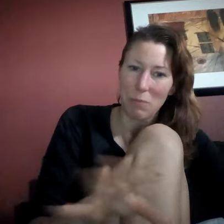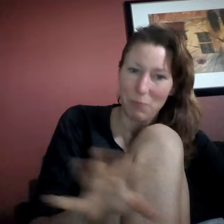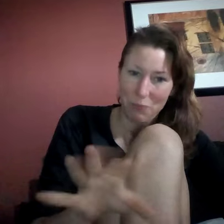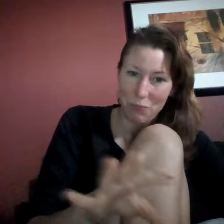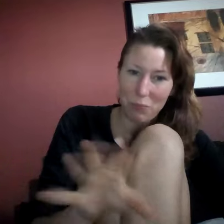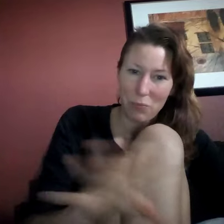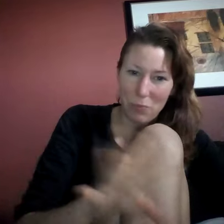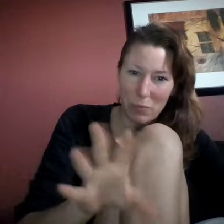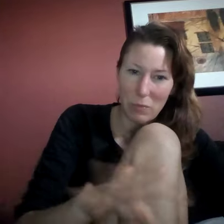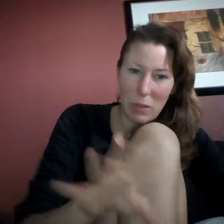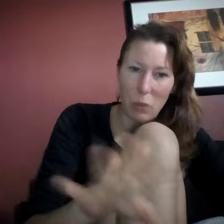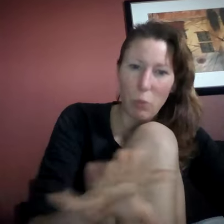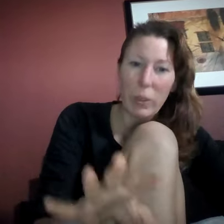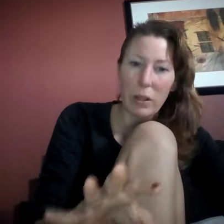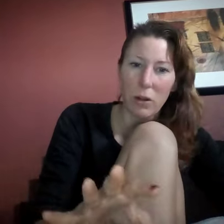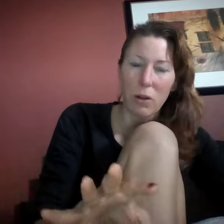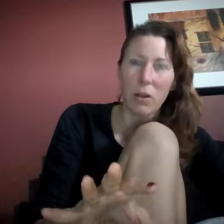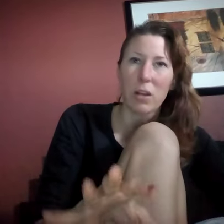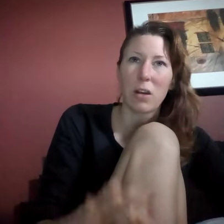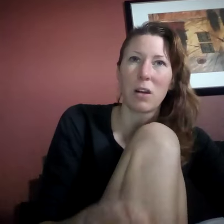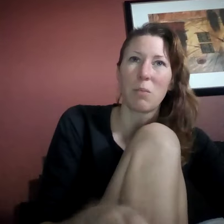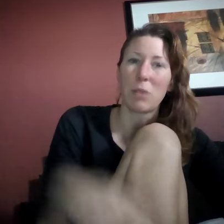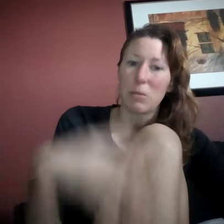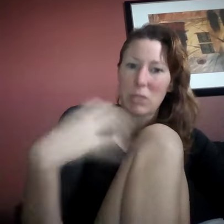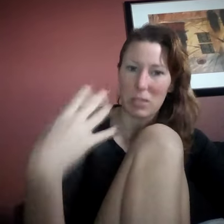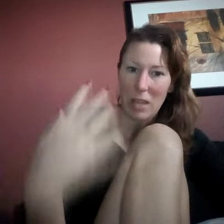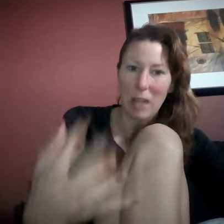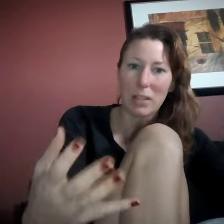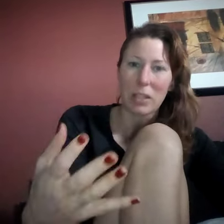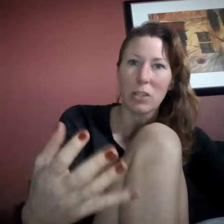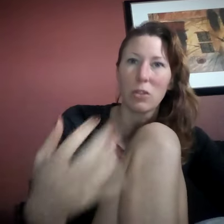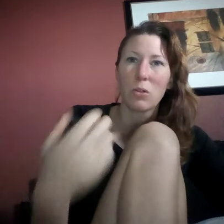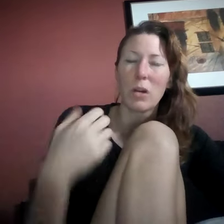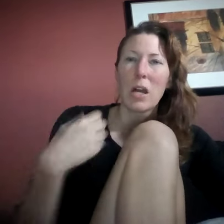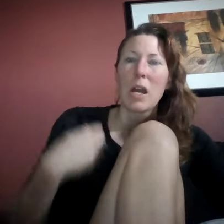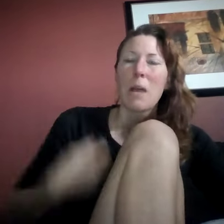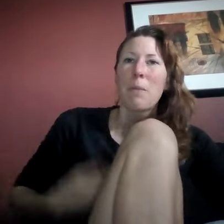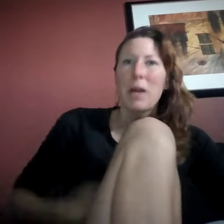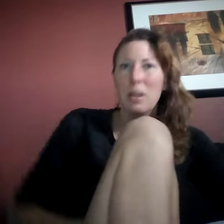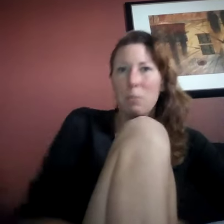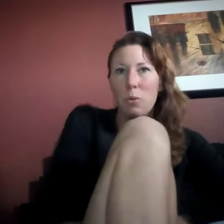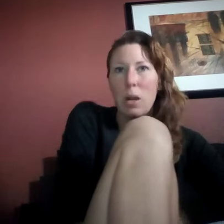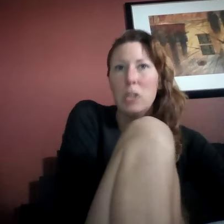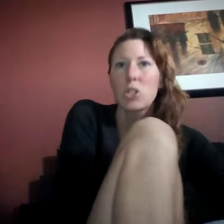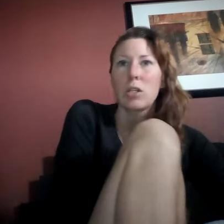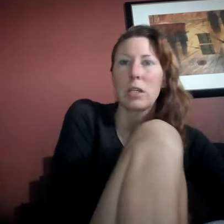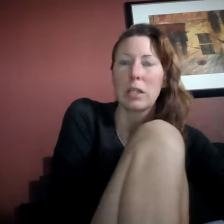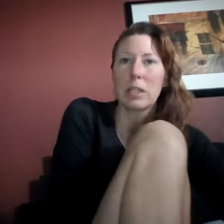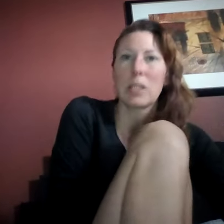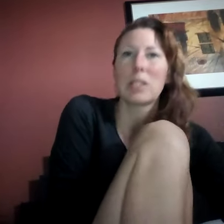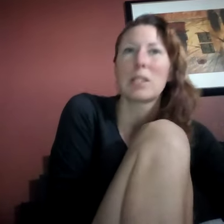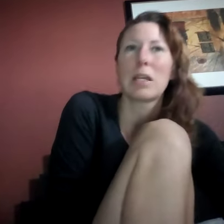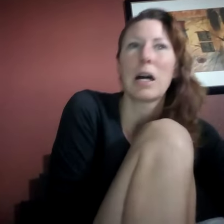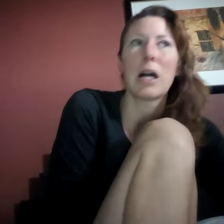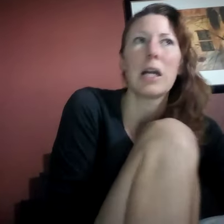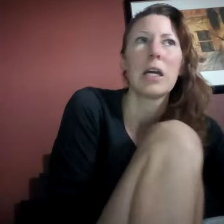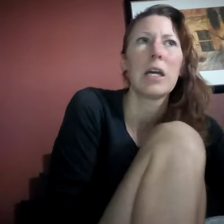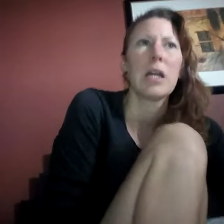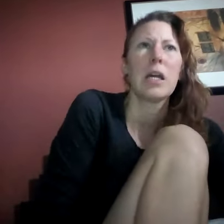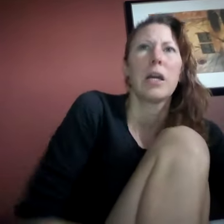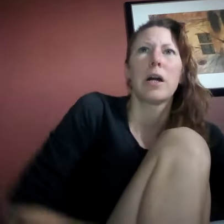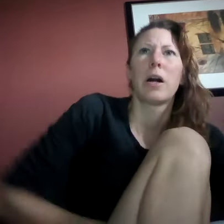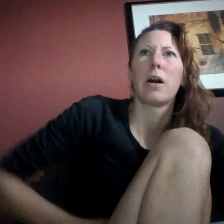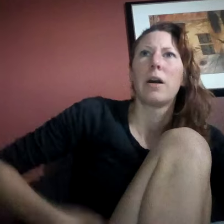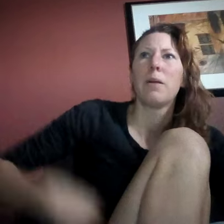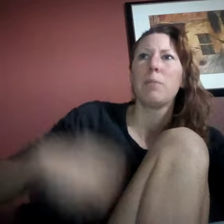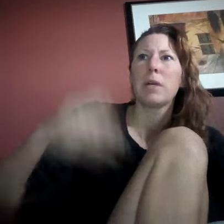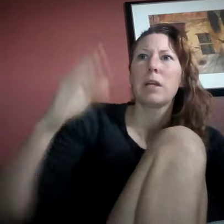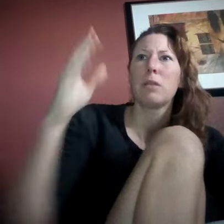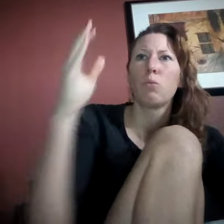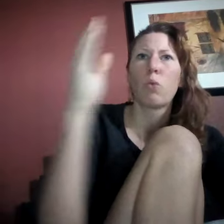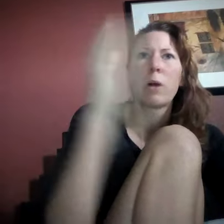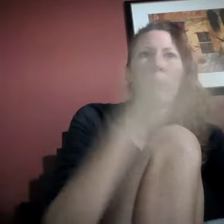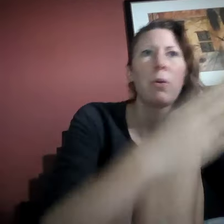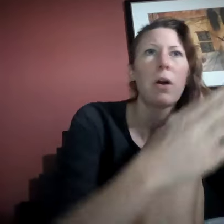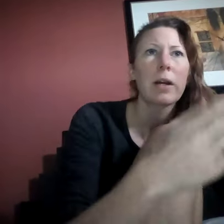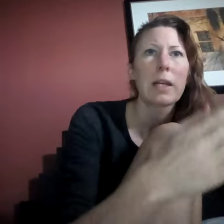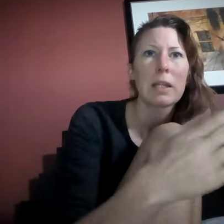weird, um, but I'm just telling you, my impression is that, um, in one pocket